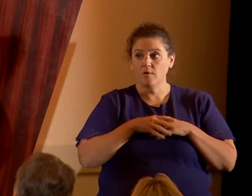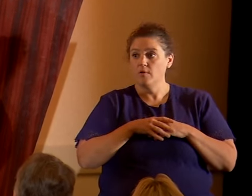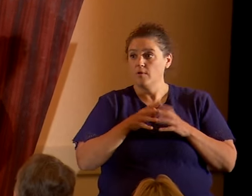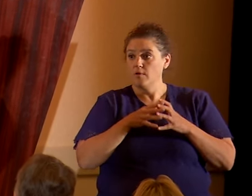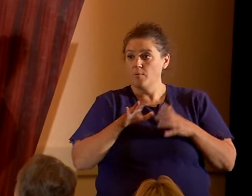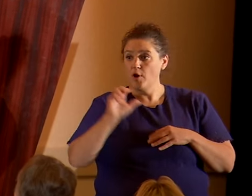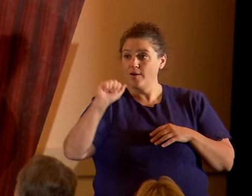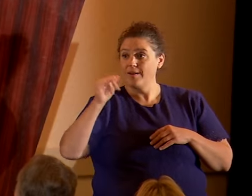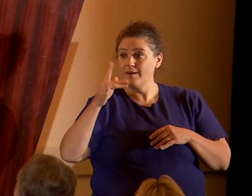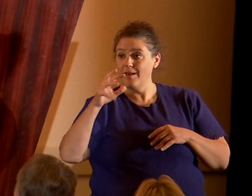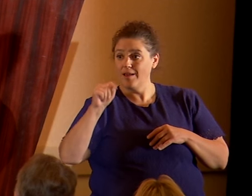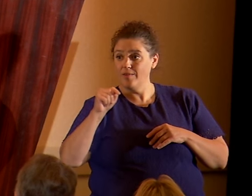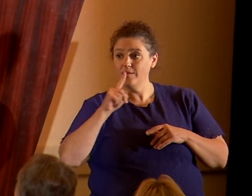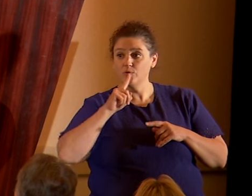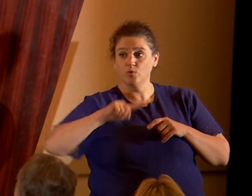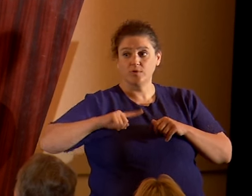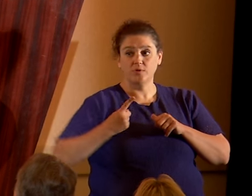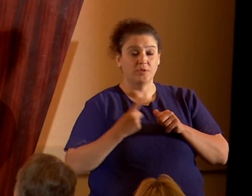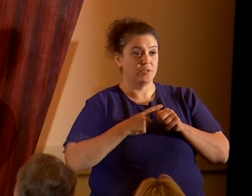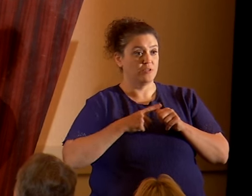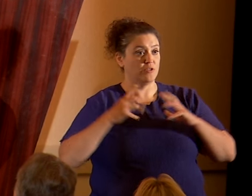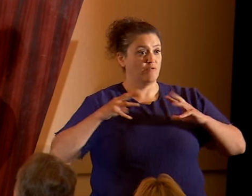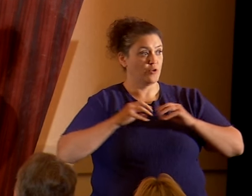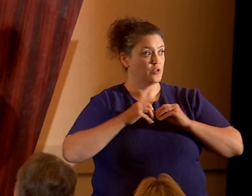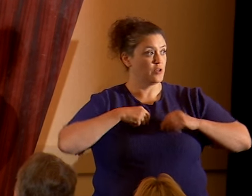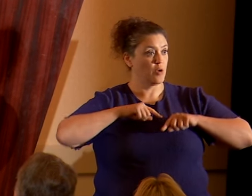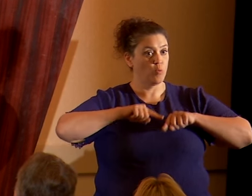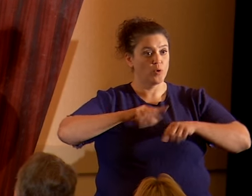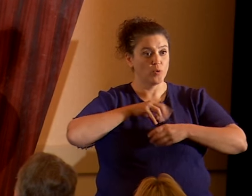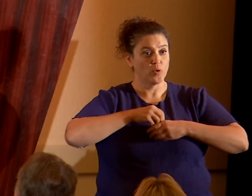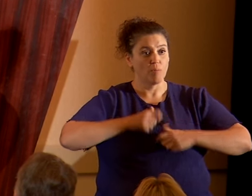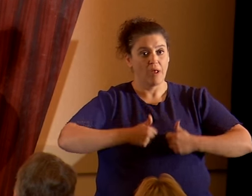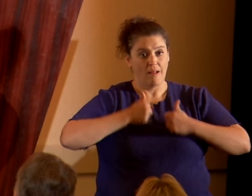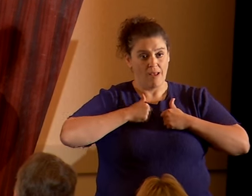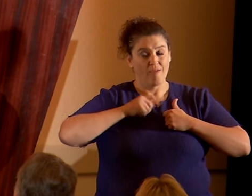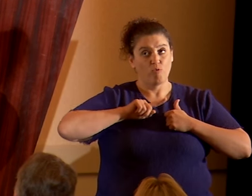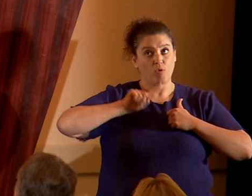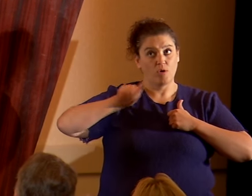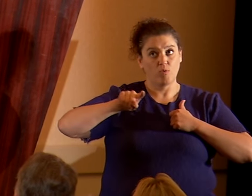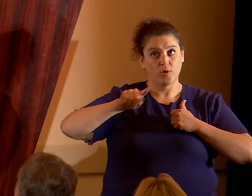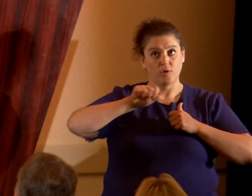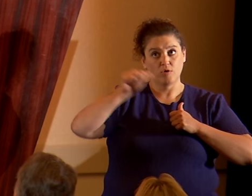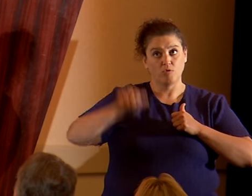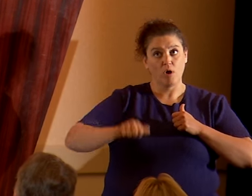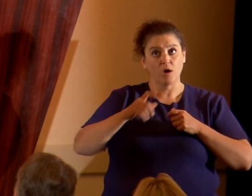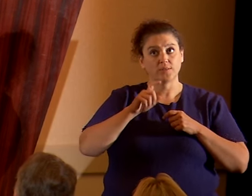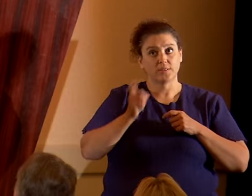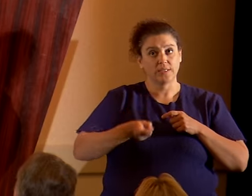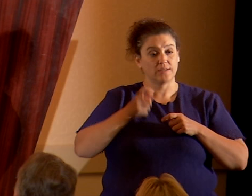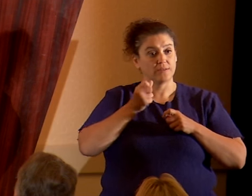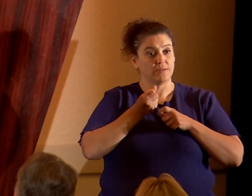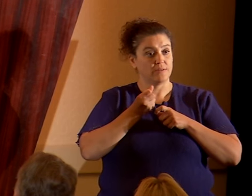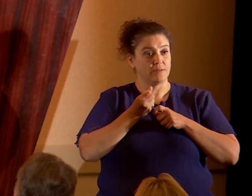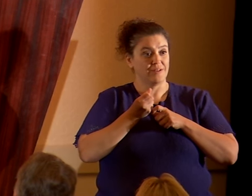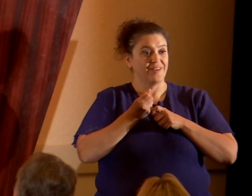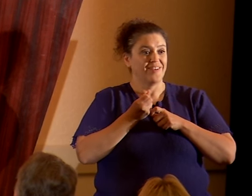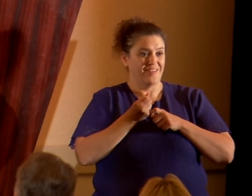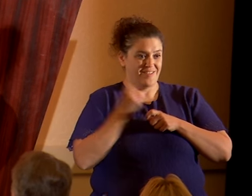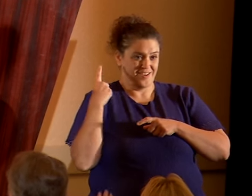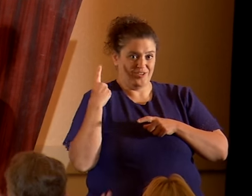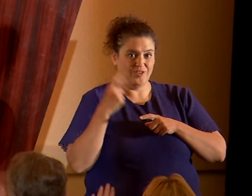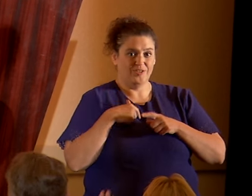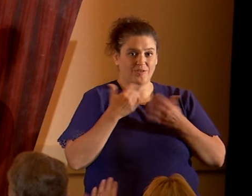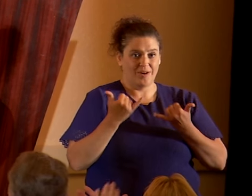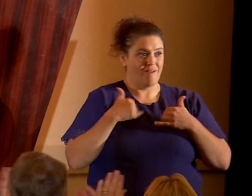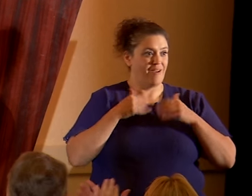the first atheist convention I've been into my life. That was in Austin last year and I think I have a family over here. So thank